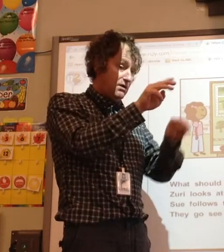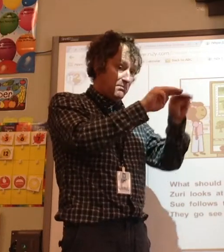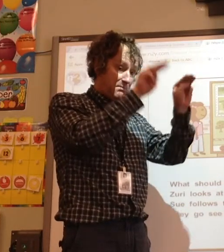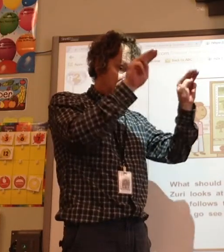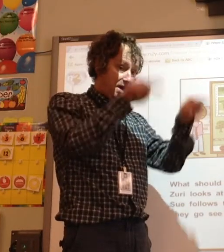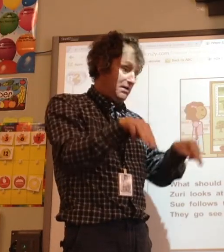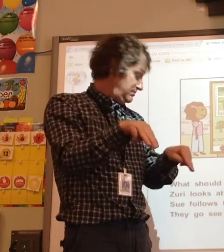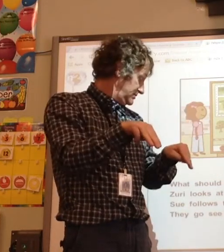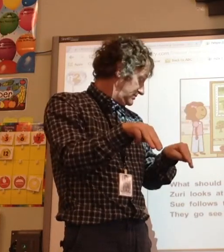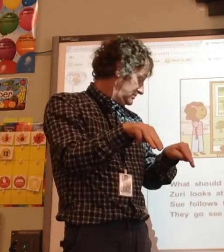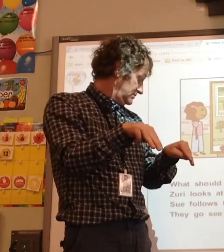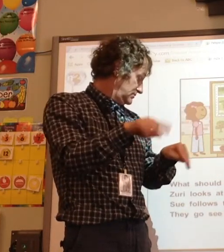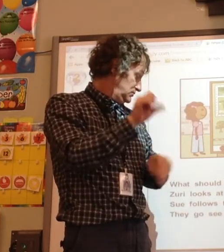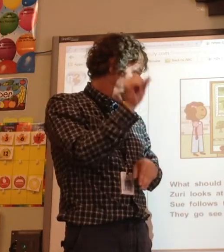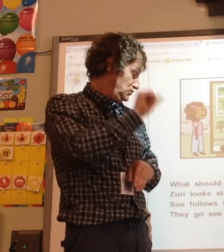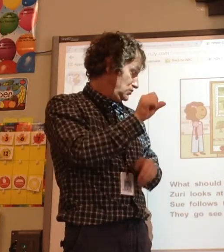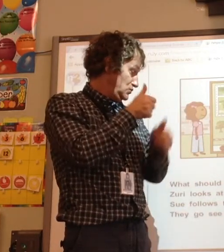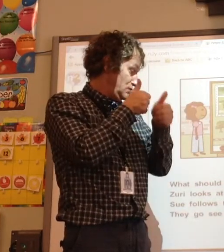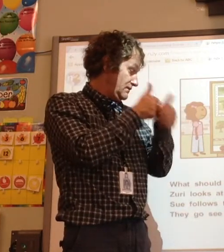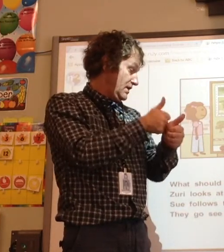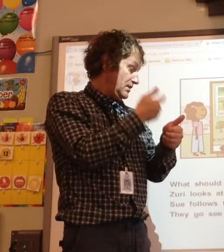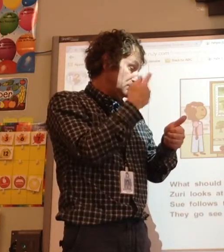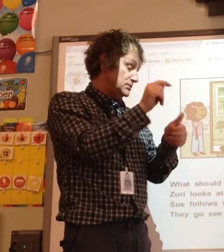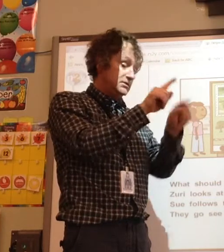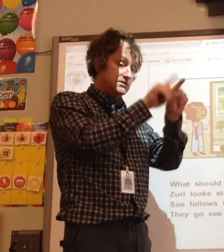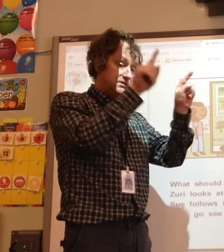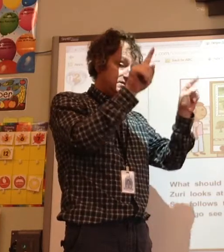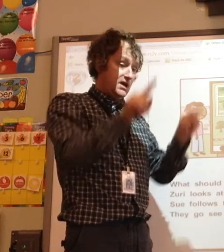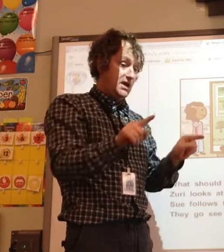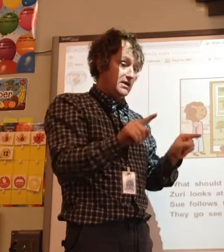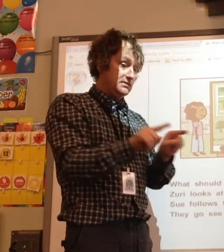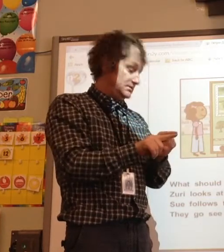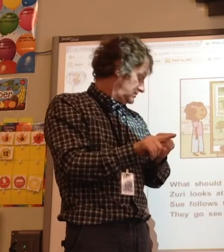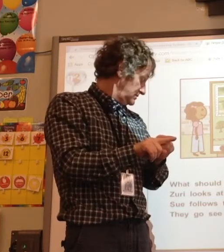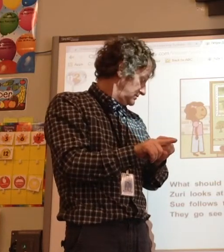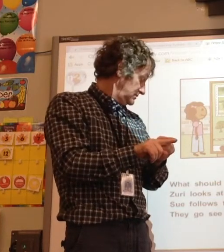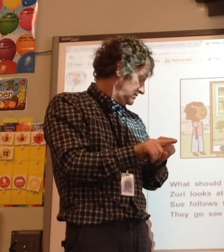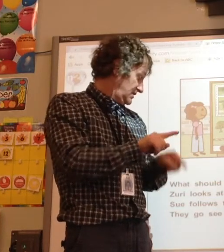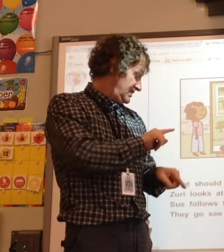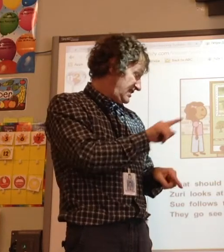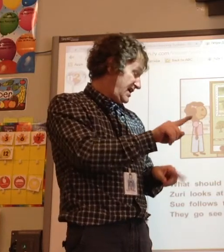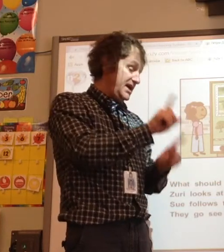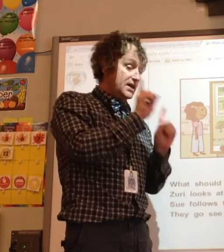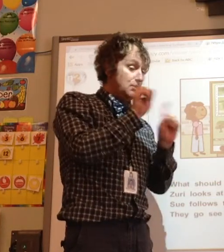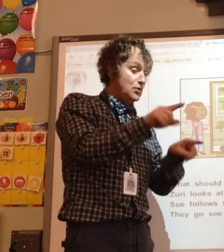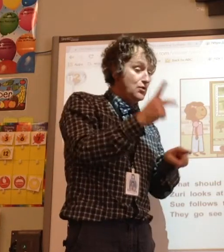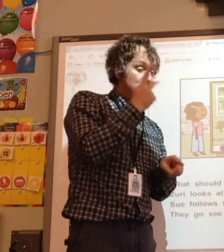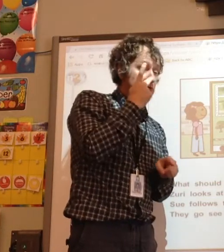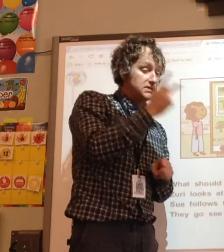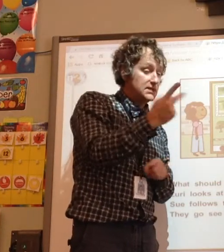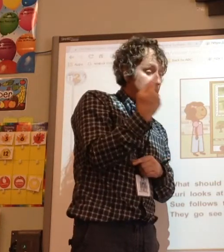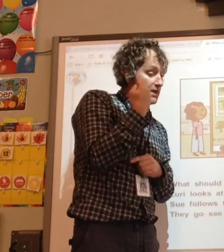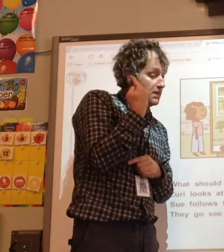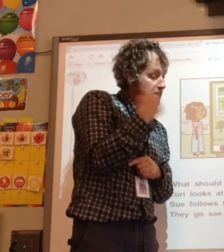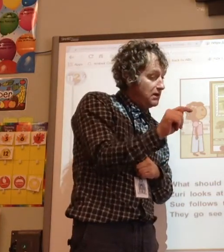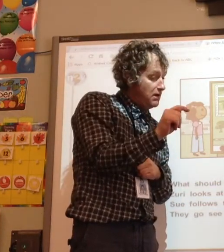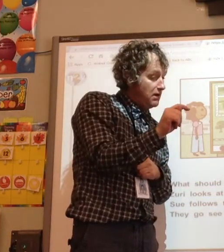map. Sue follows the signs. They go see the